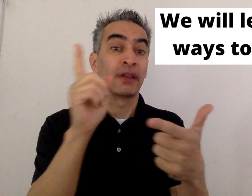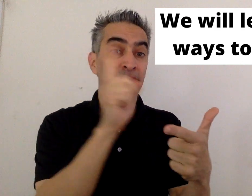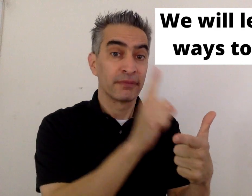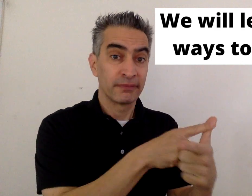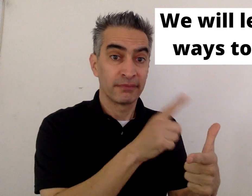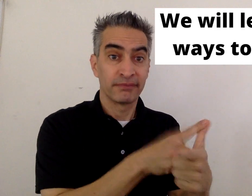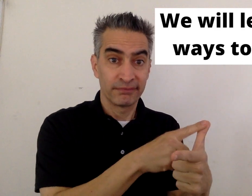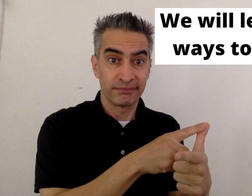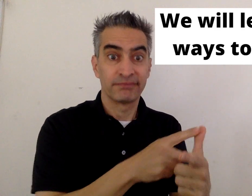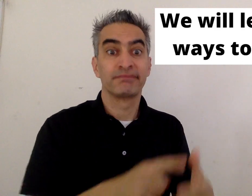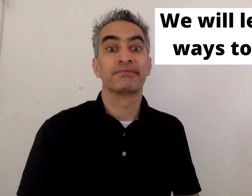the first way.